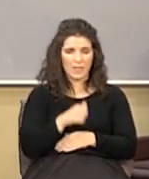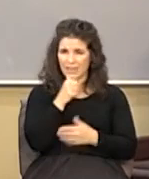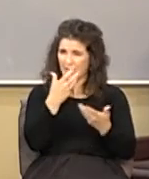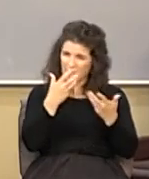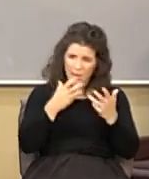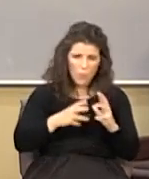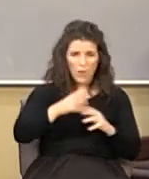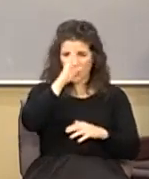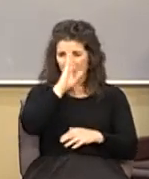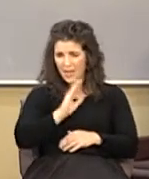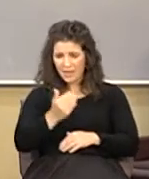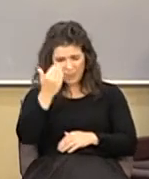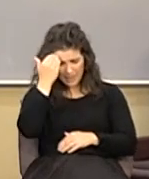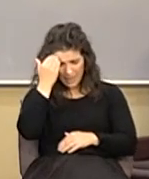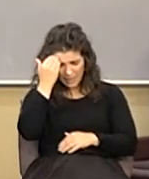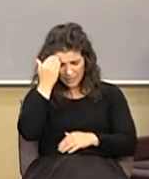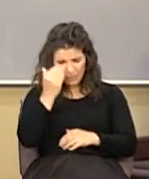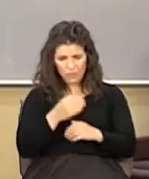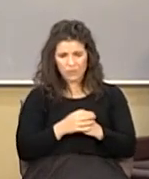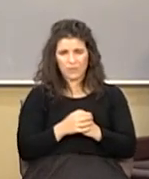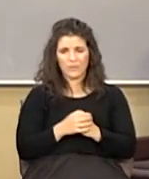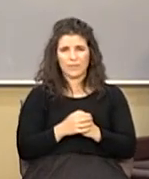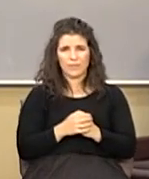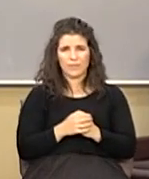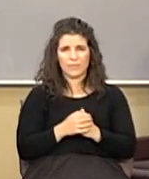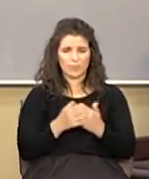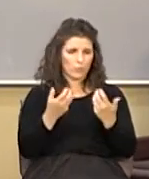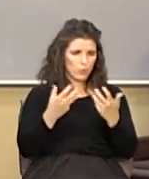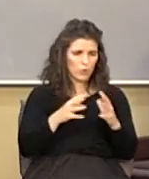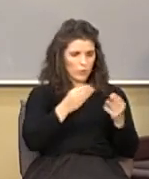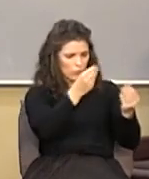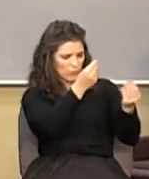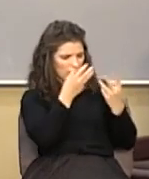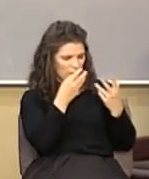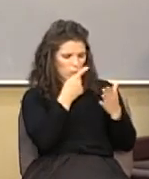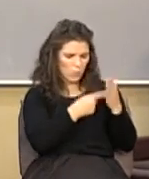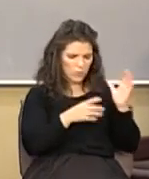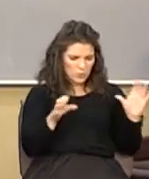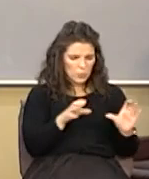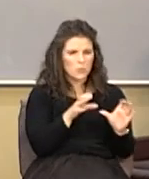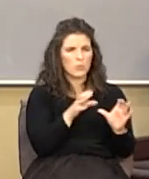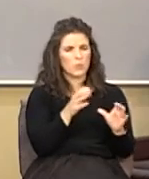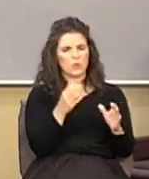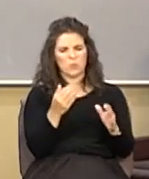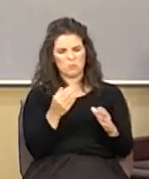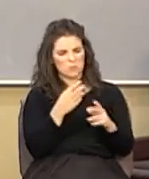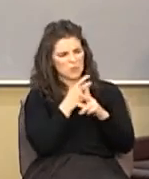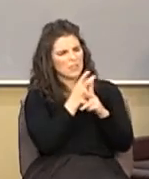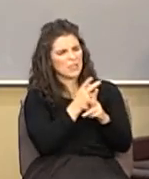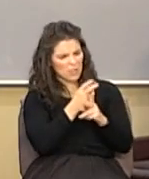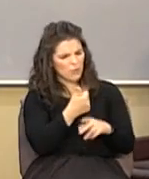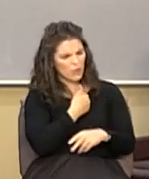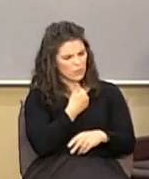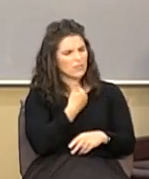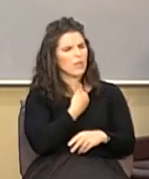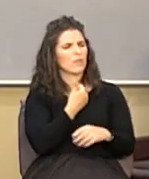not like to attain God in their knowledge we don't want you telling us what to do we'll we'll take care of it ourself